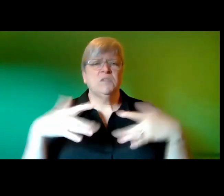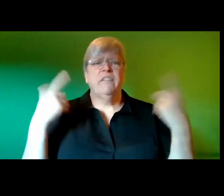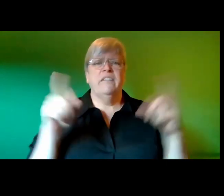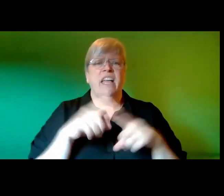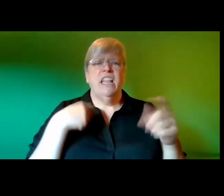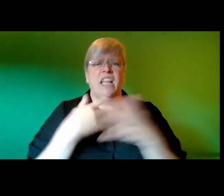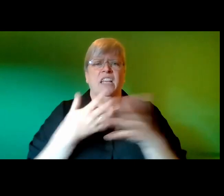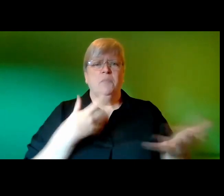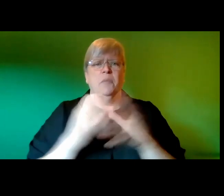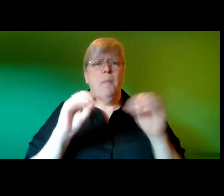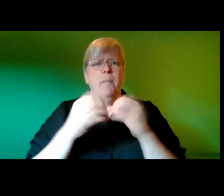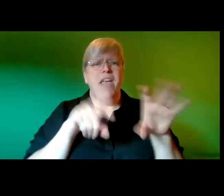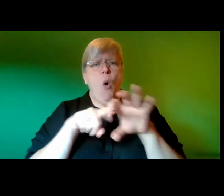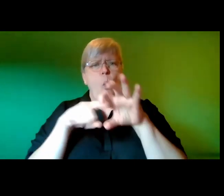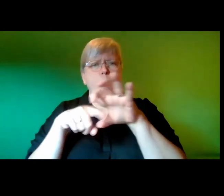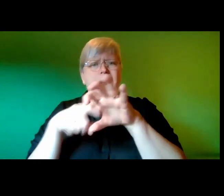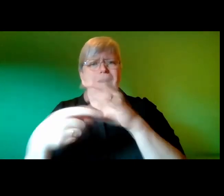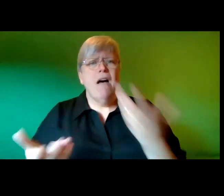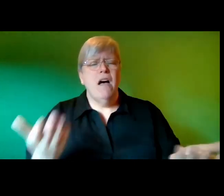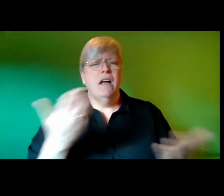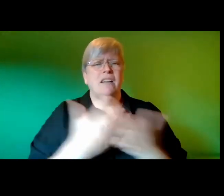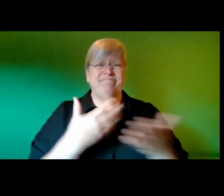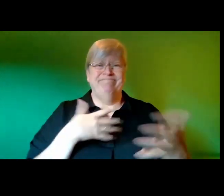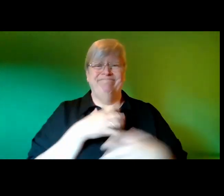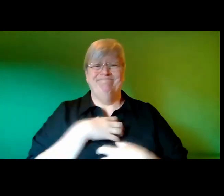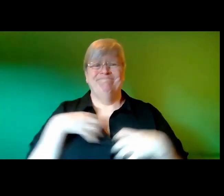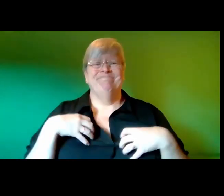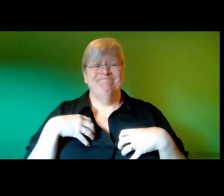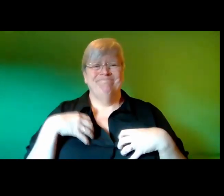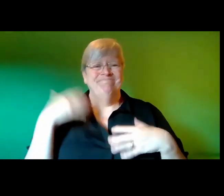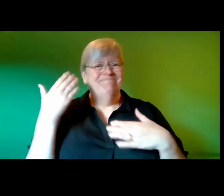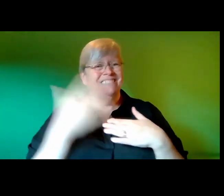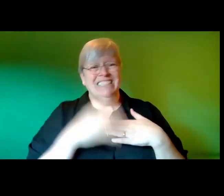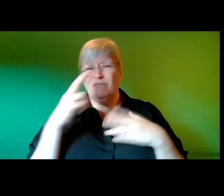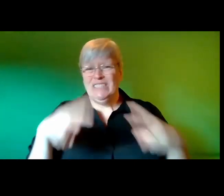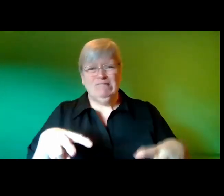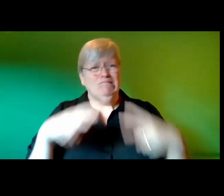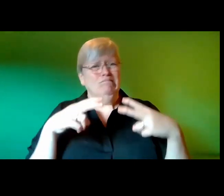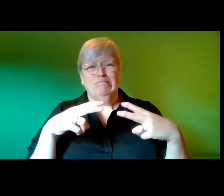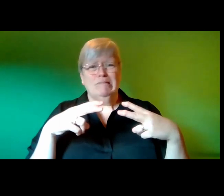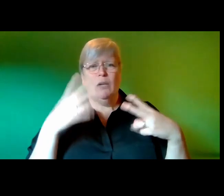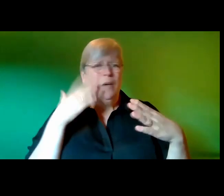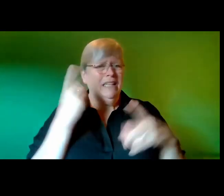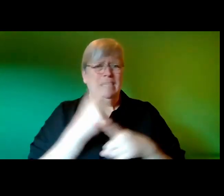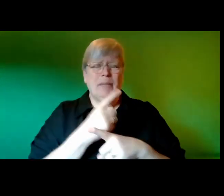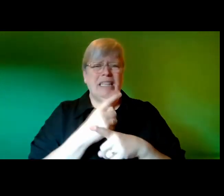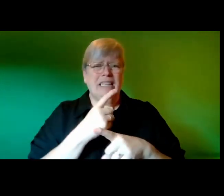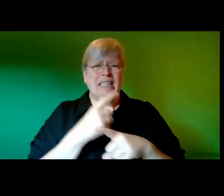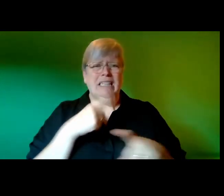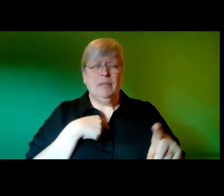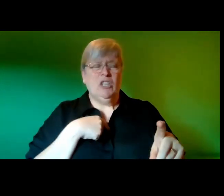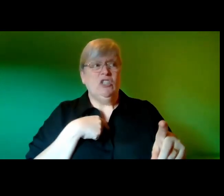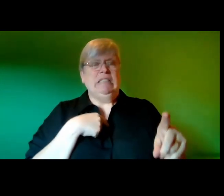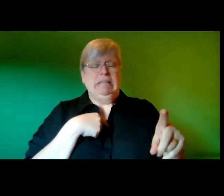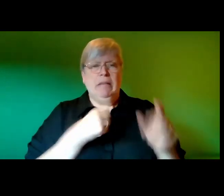unattended or unmoved it was frustrating but it was the same reason i could never look him in the eye for long when he spoke fear of being singed